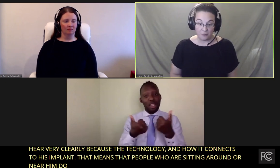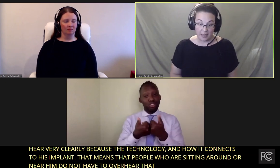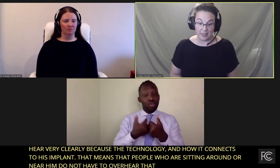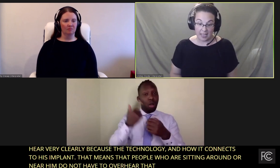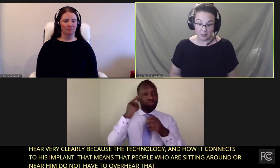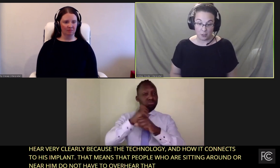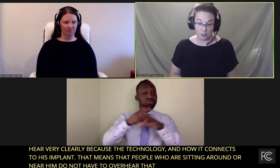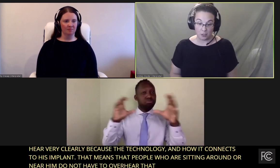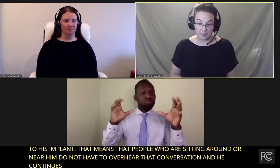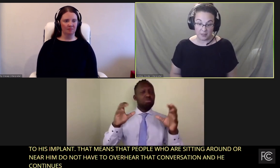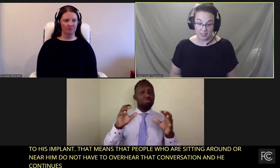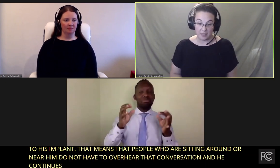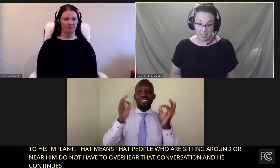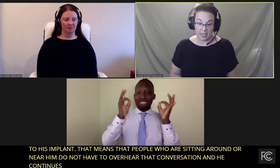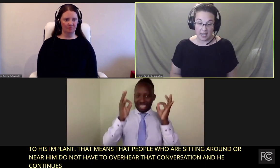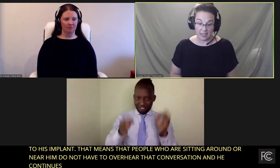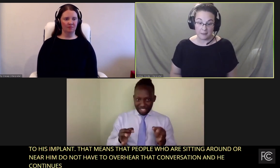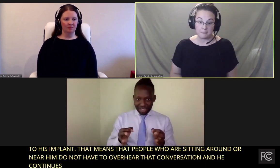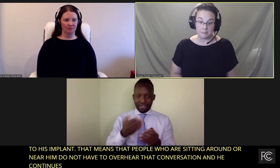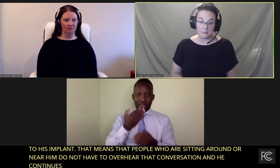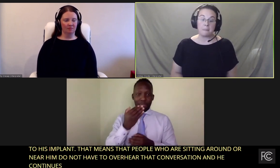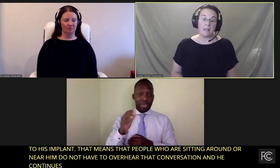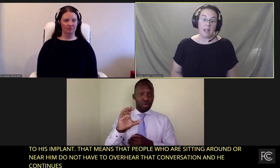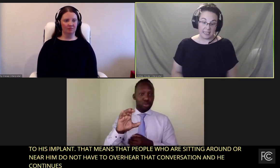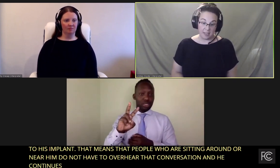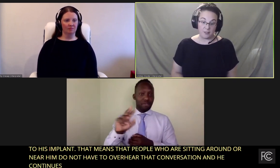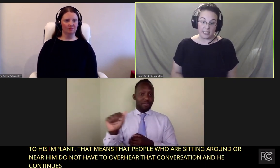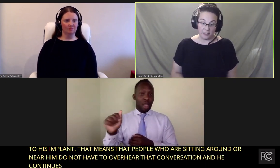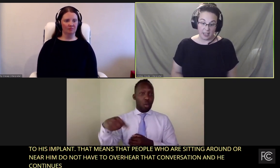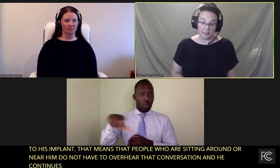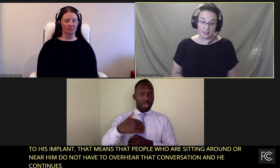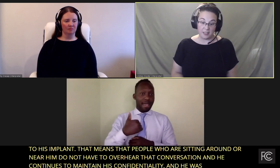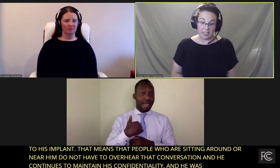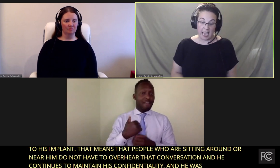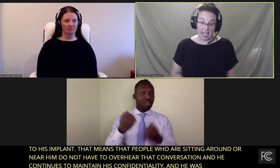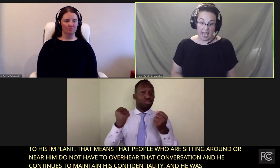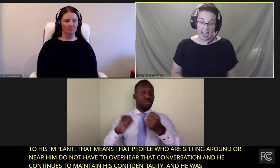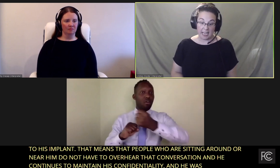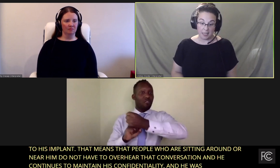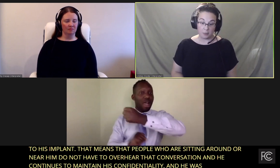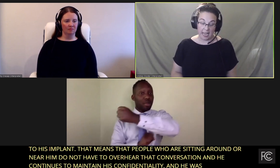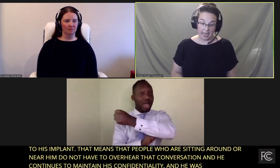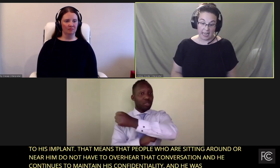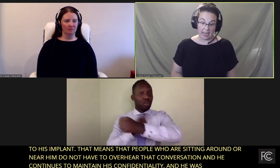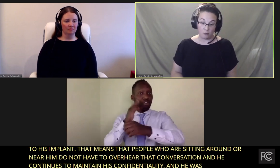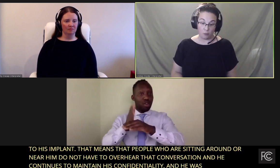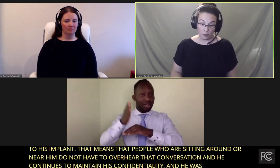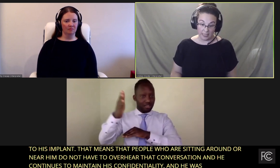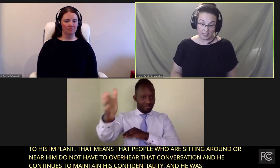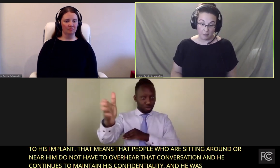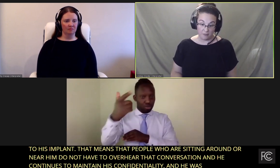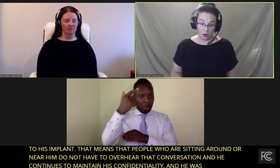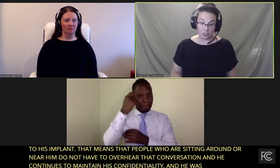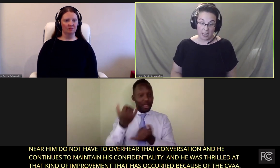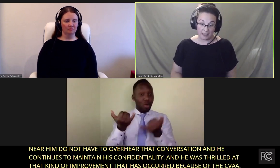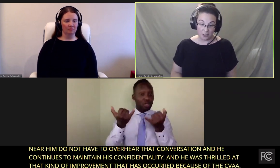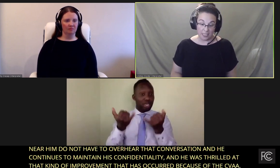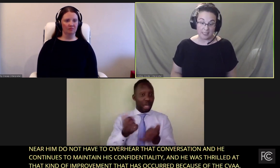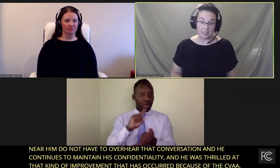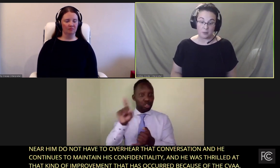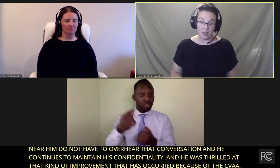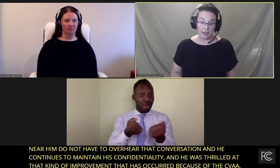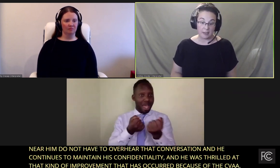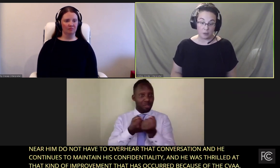kind of improvement that has occurred because of the CVAA. I definitely think the CVAA has helped aided and relieved some of our